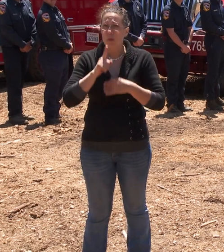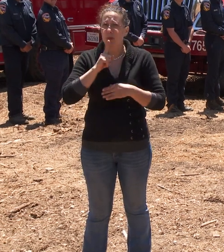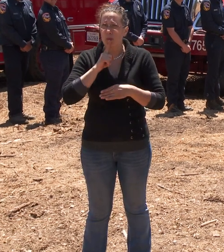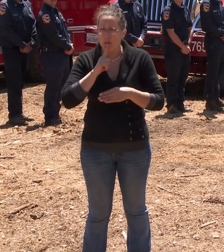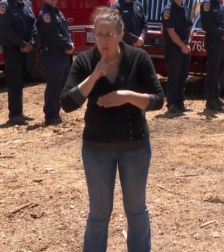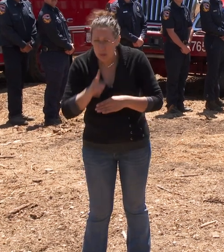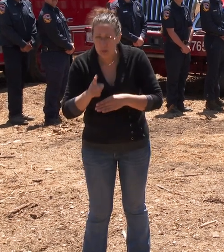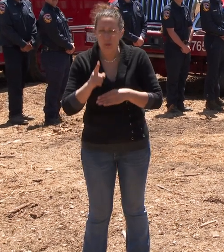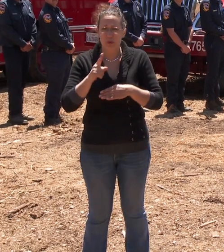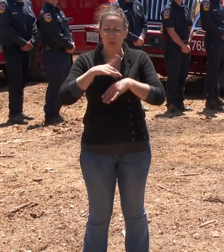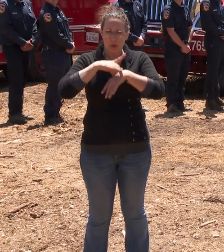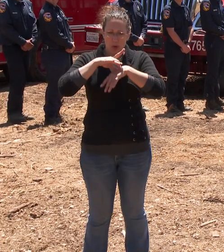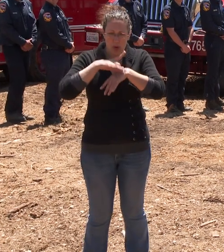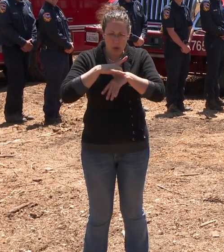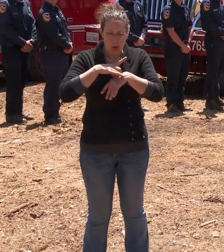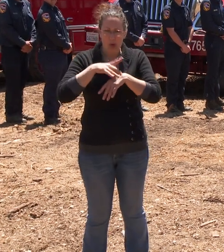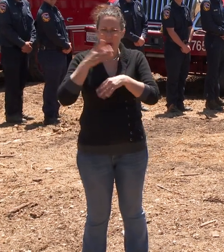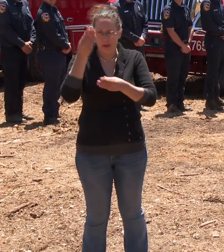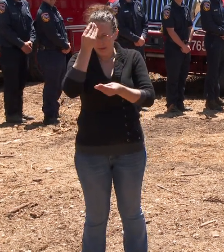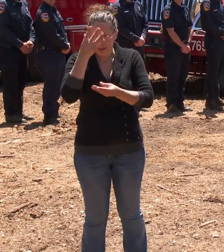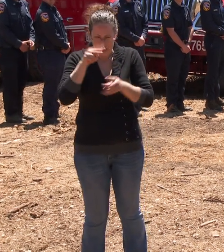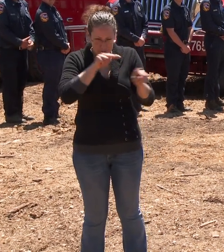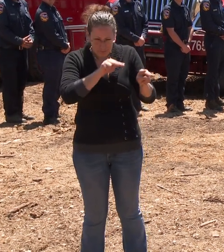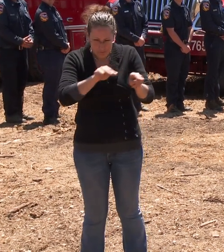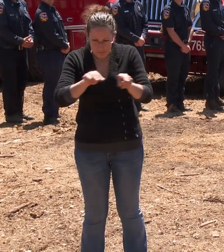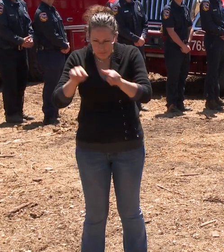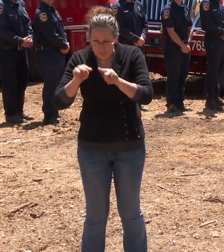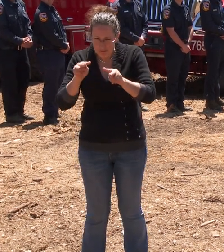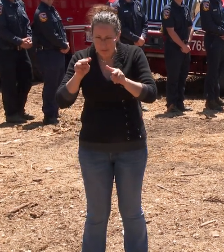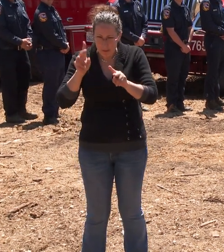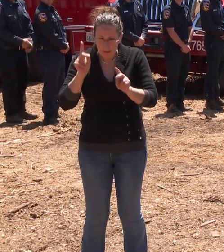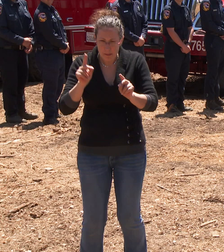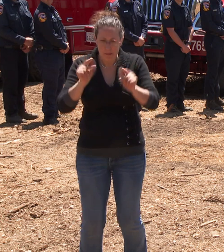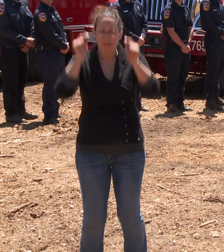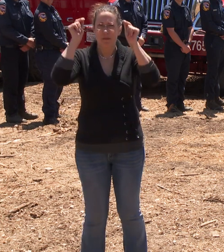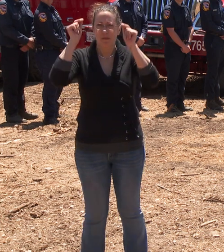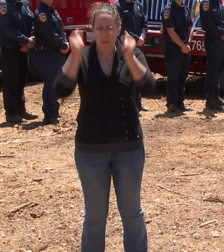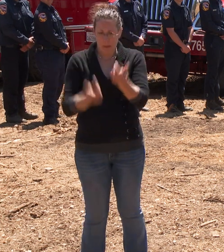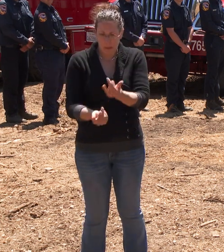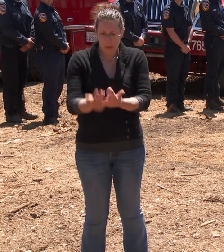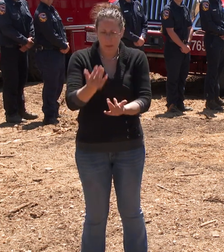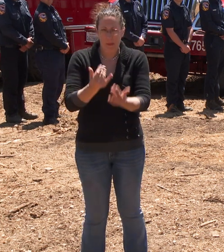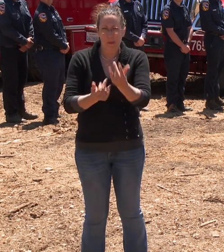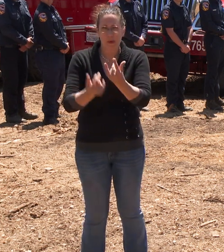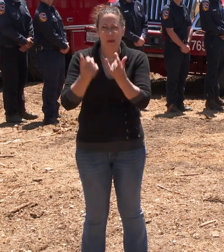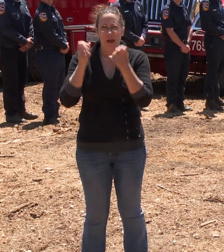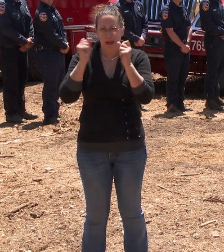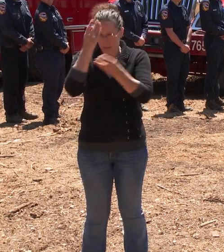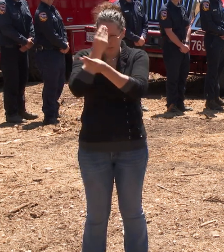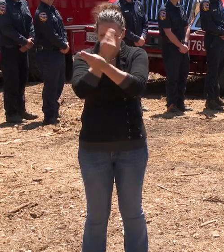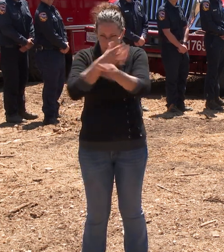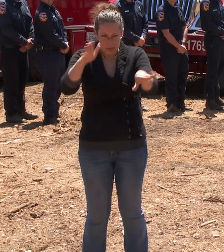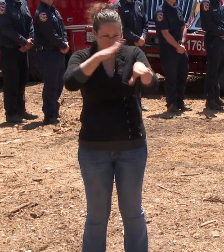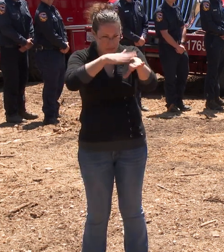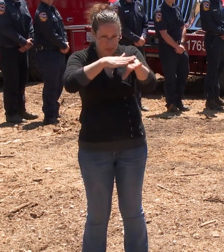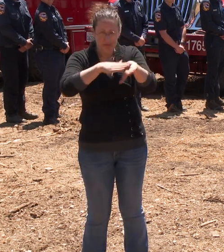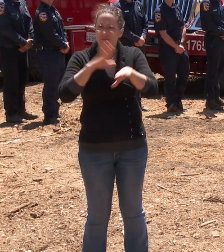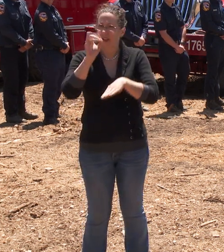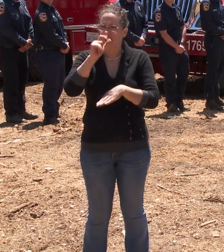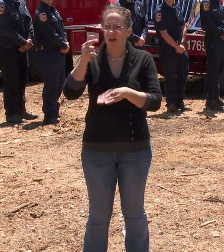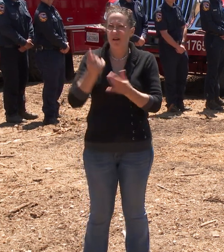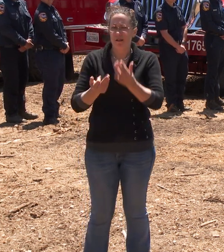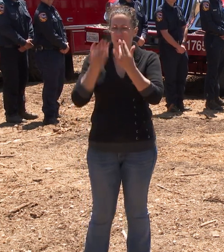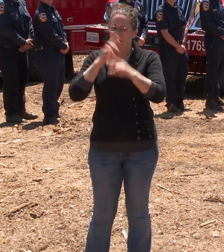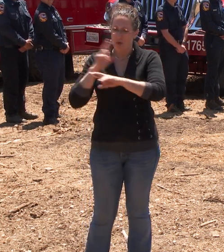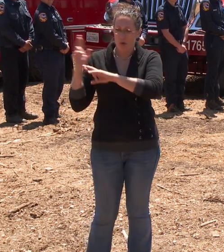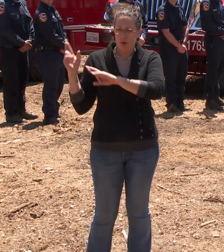data to identify fire starts at their earliest point of spark. We can then notify U.S. Forest Service local jurisdictions in Cal Fire so they can